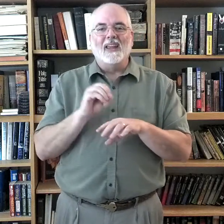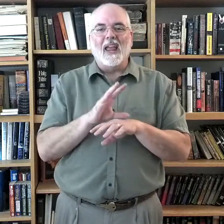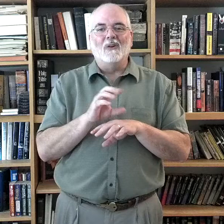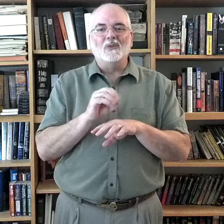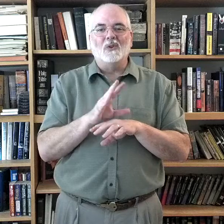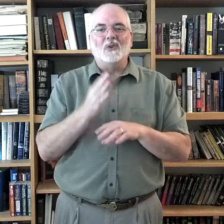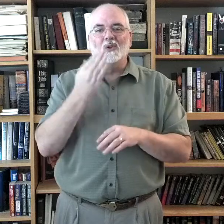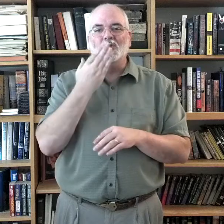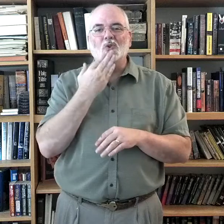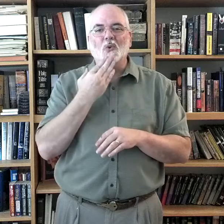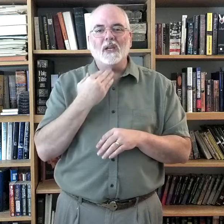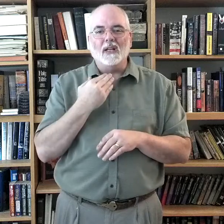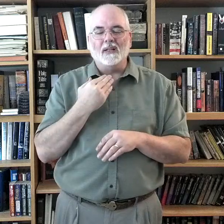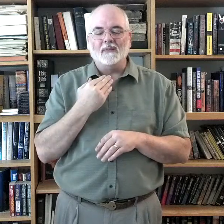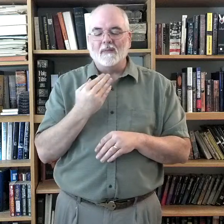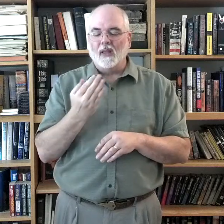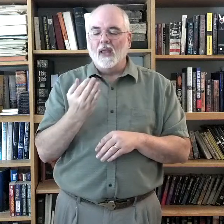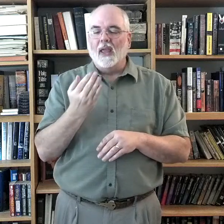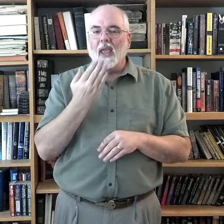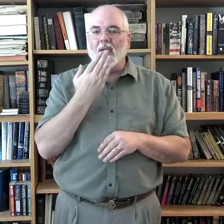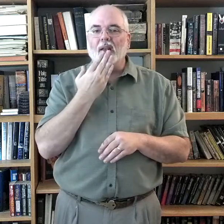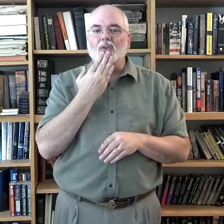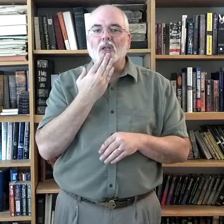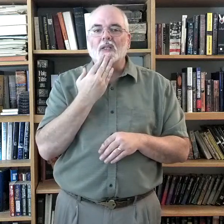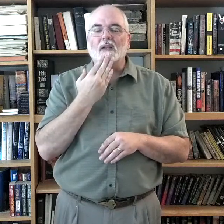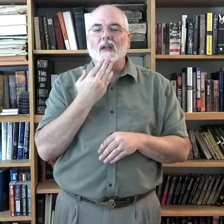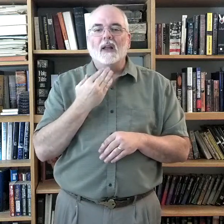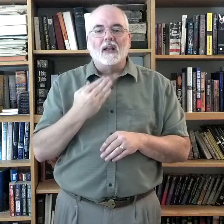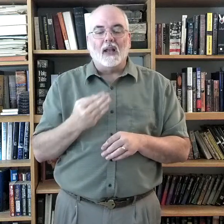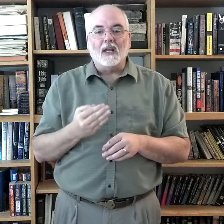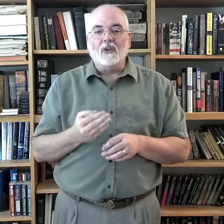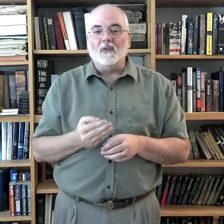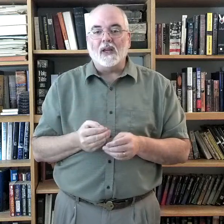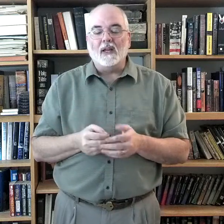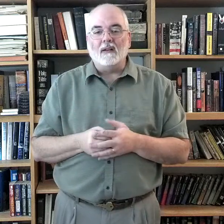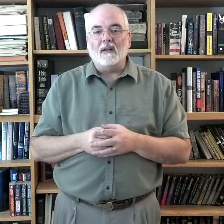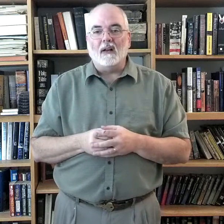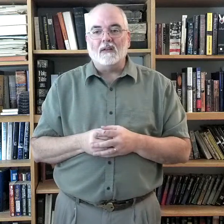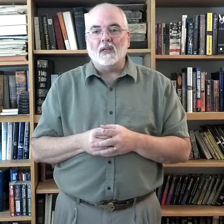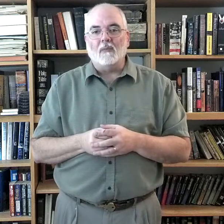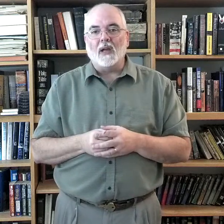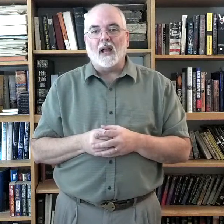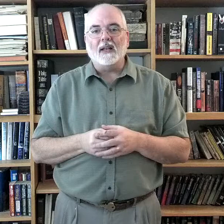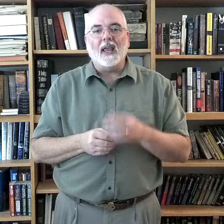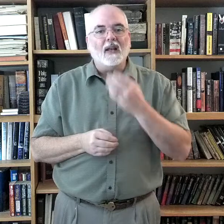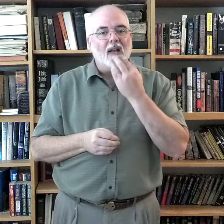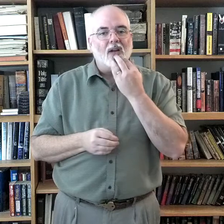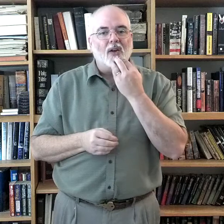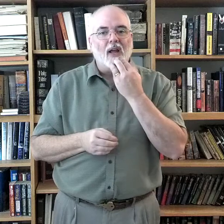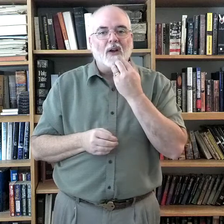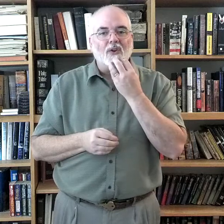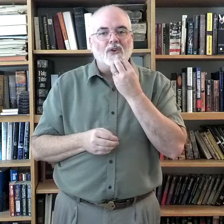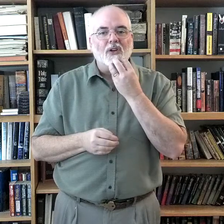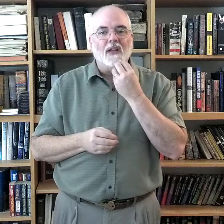Counsel. Sweet. And it's just like you've eaten some cotton candy and you've got it on your chin